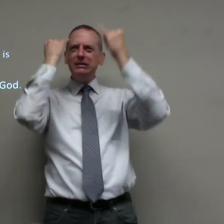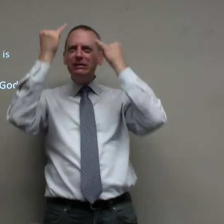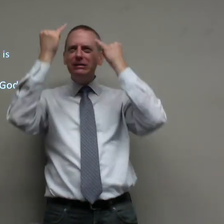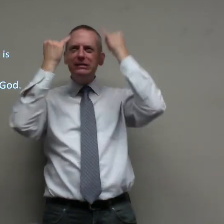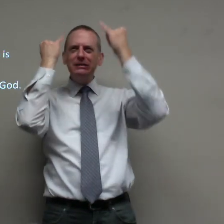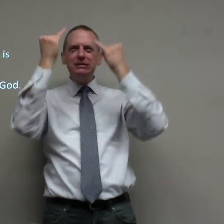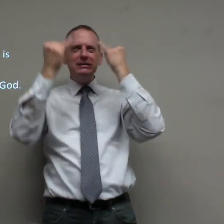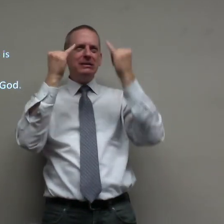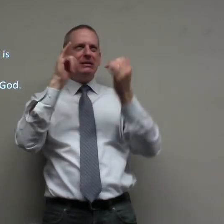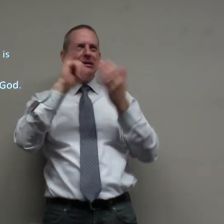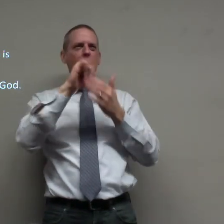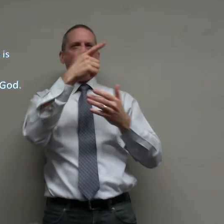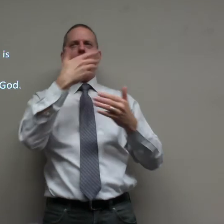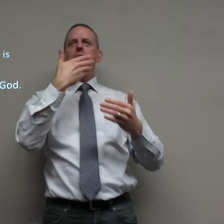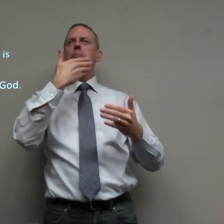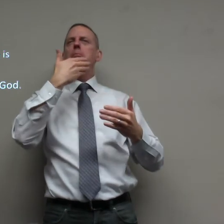you're still conveying your own ideas